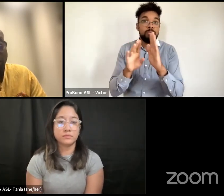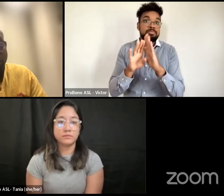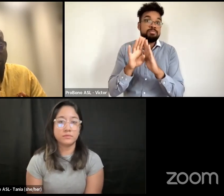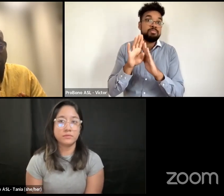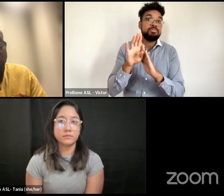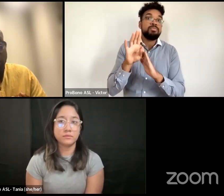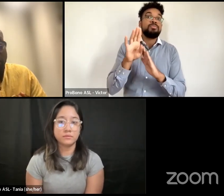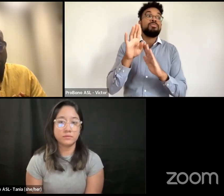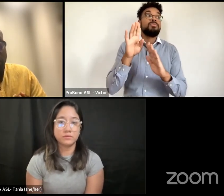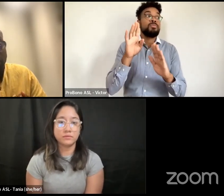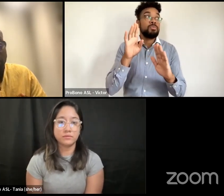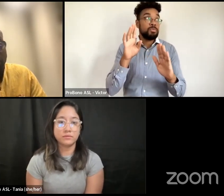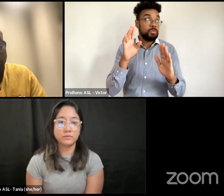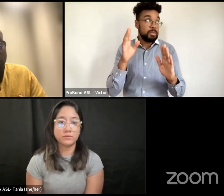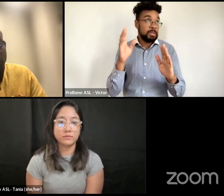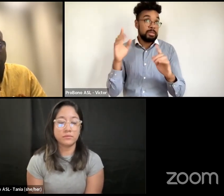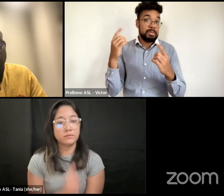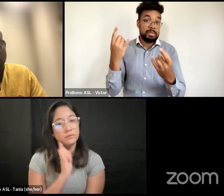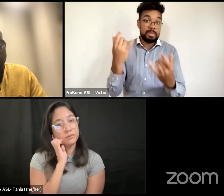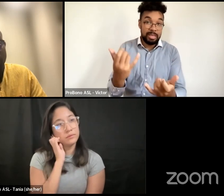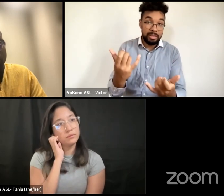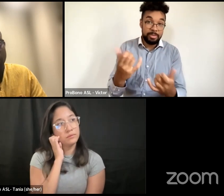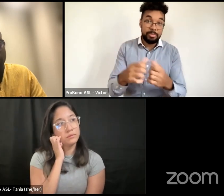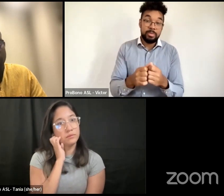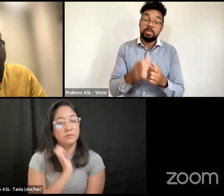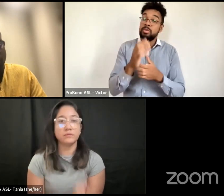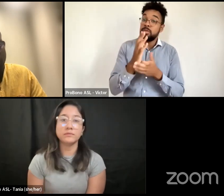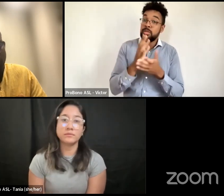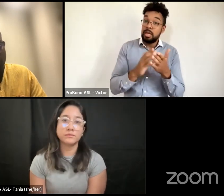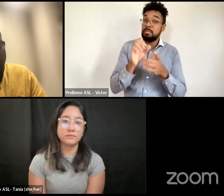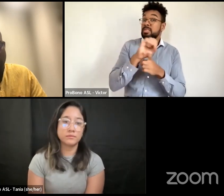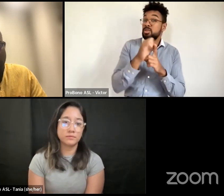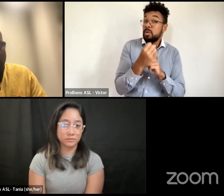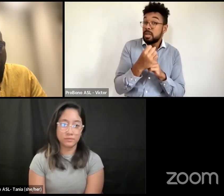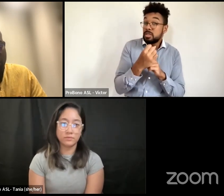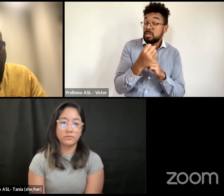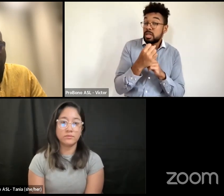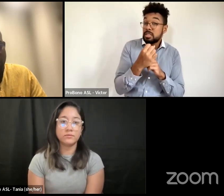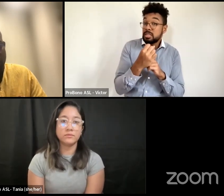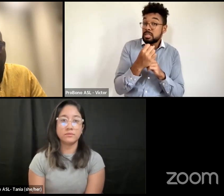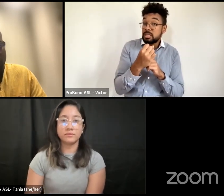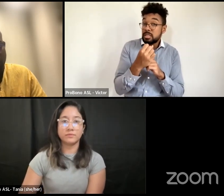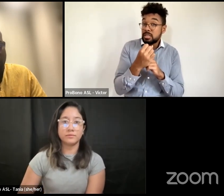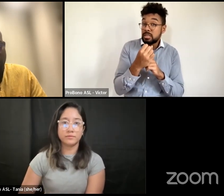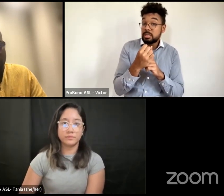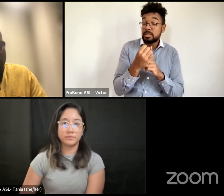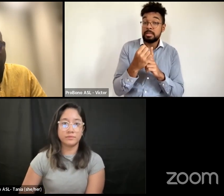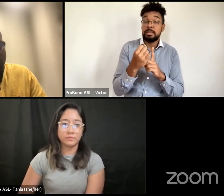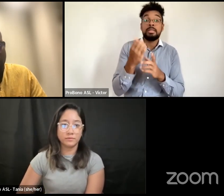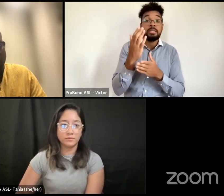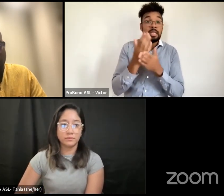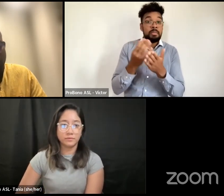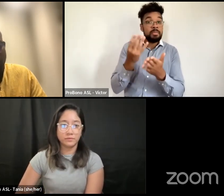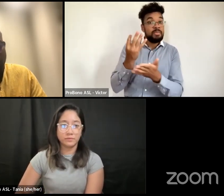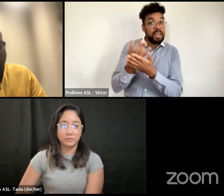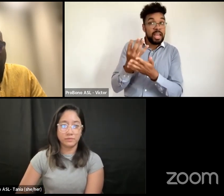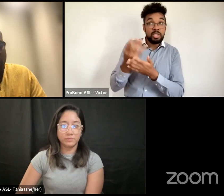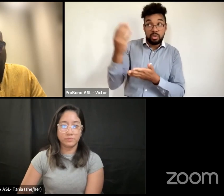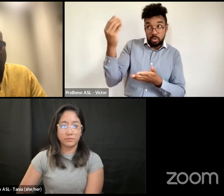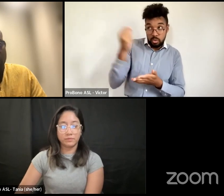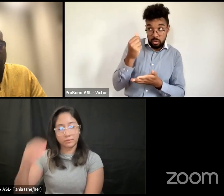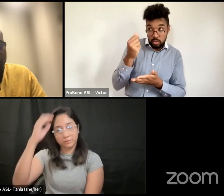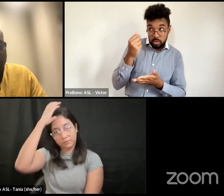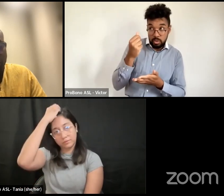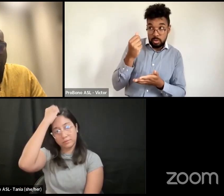of finances or conditions that were given in my in my career that i didn't really like